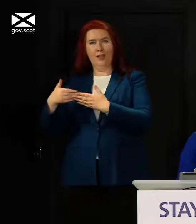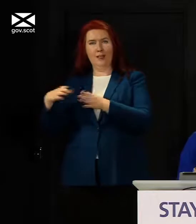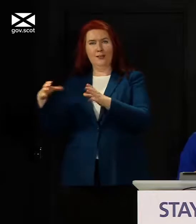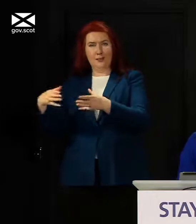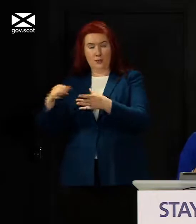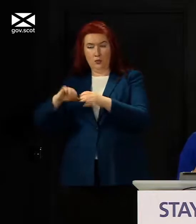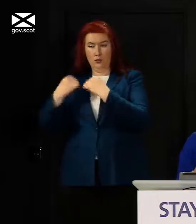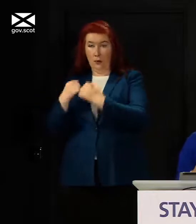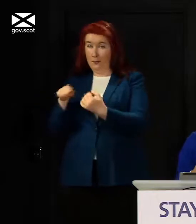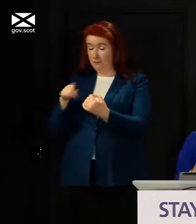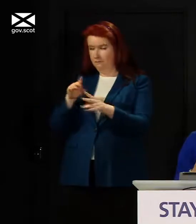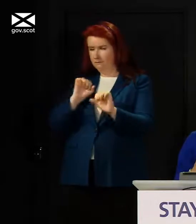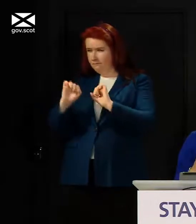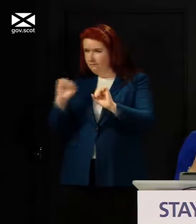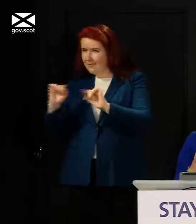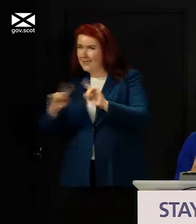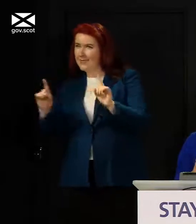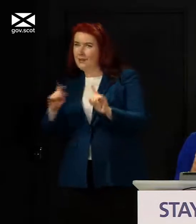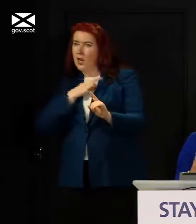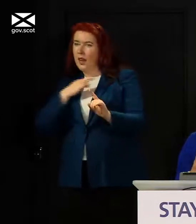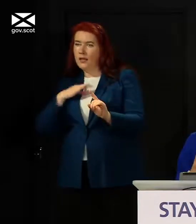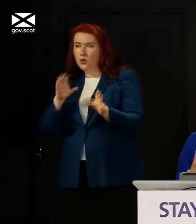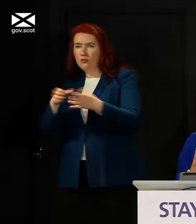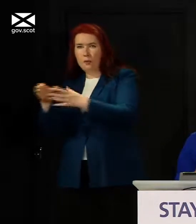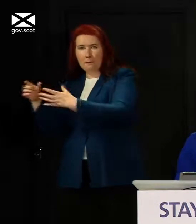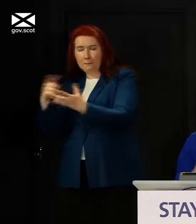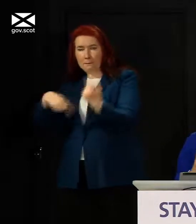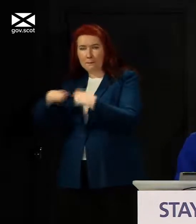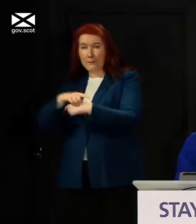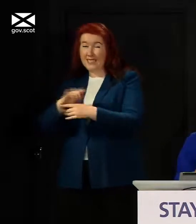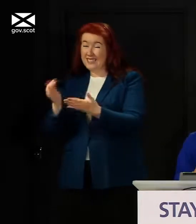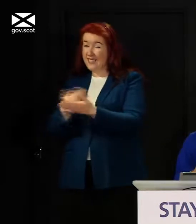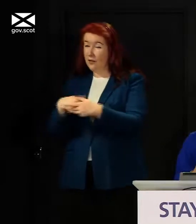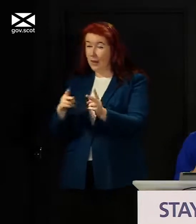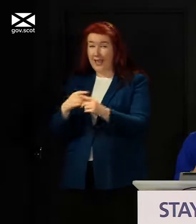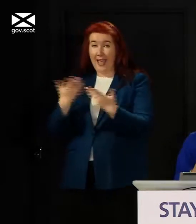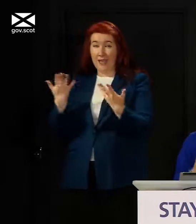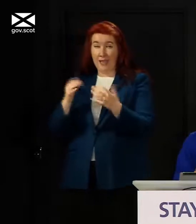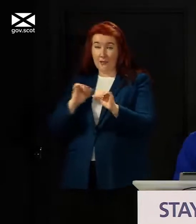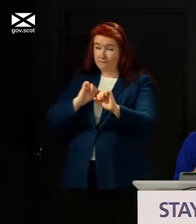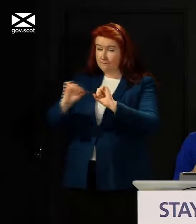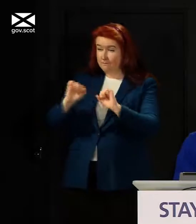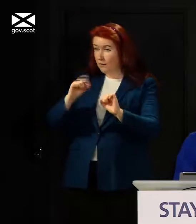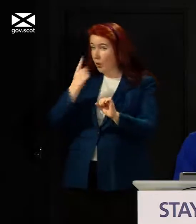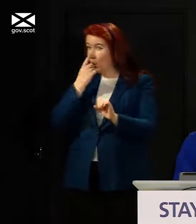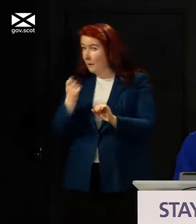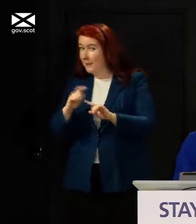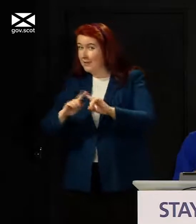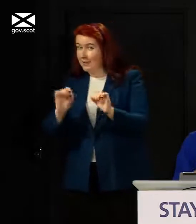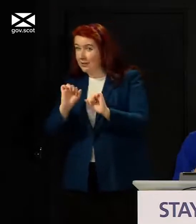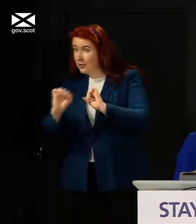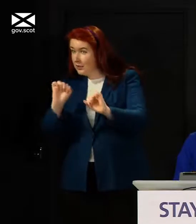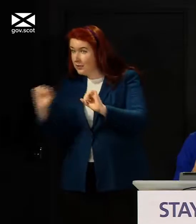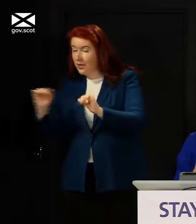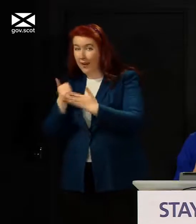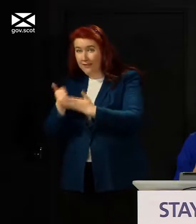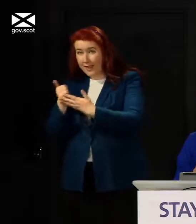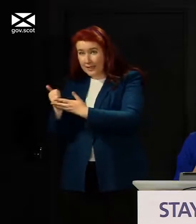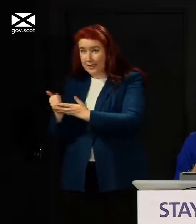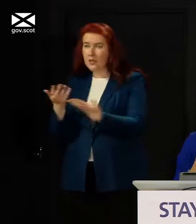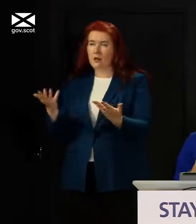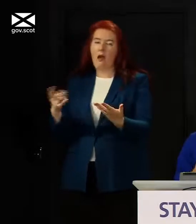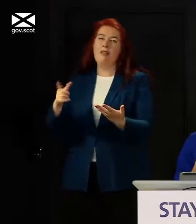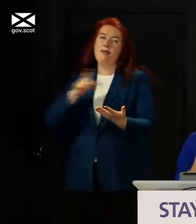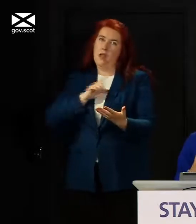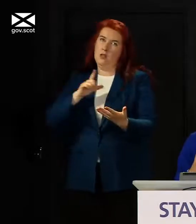there can be in a safe way any variation in the advice that we give and that's why